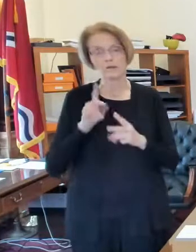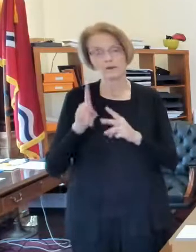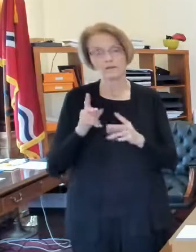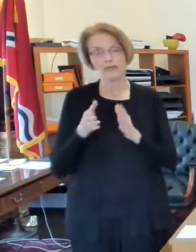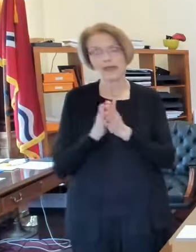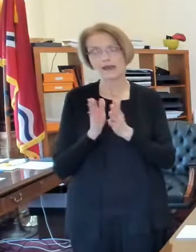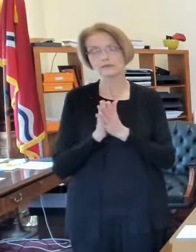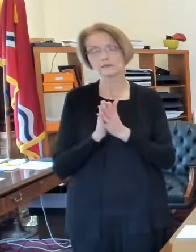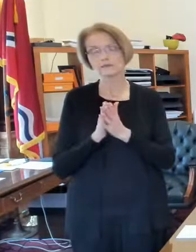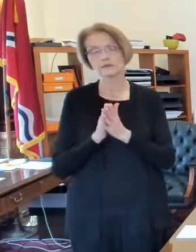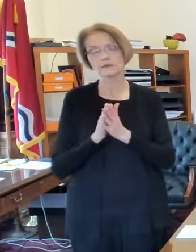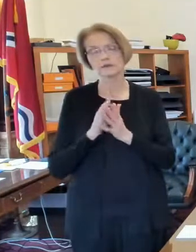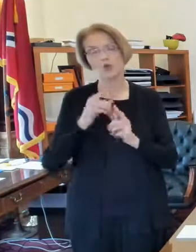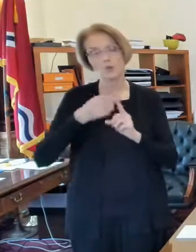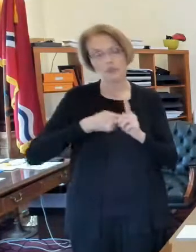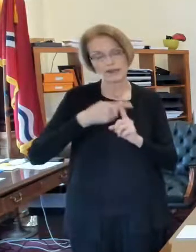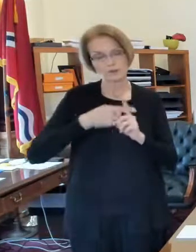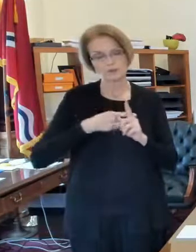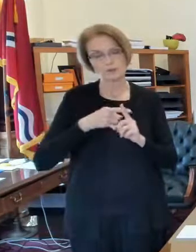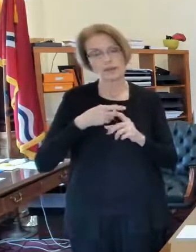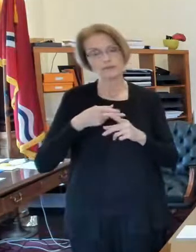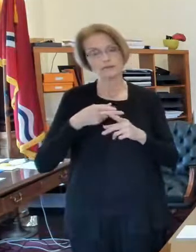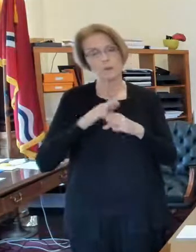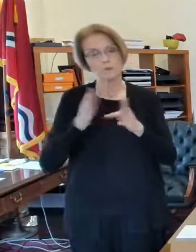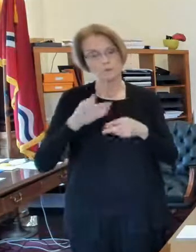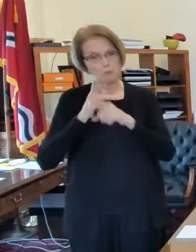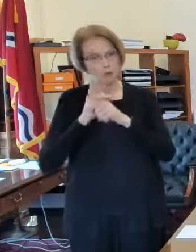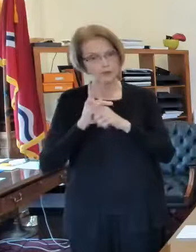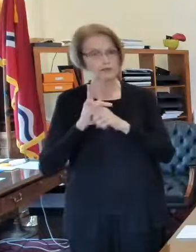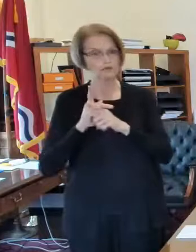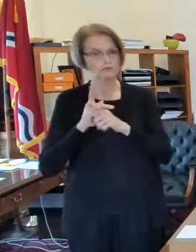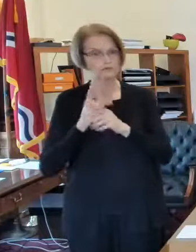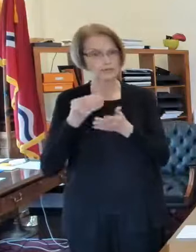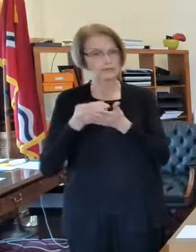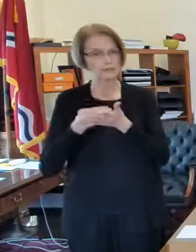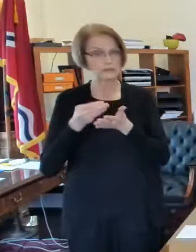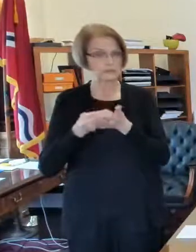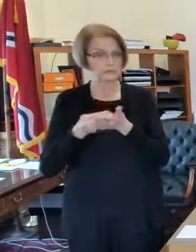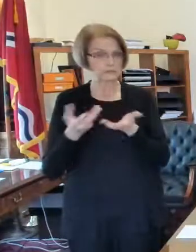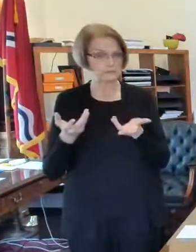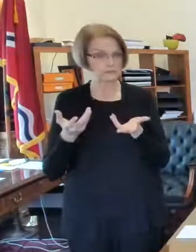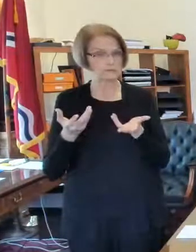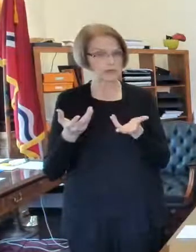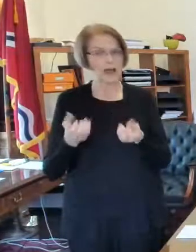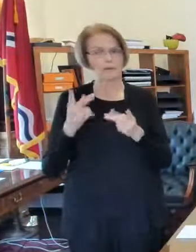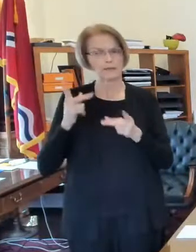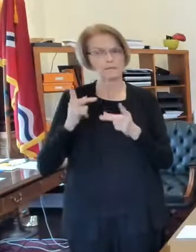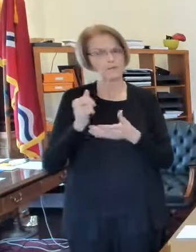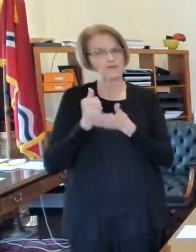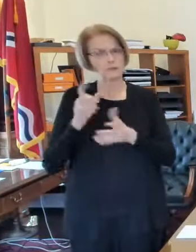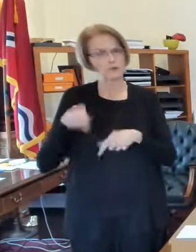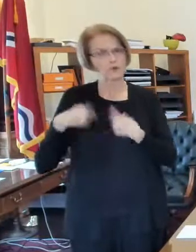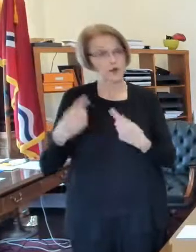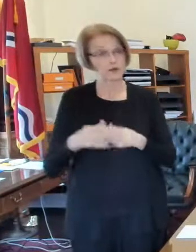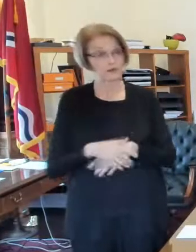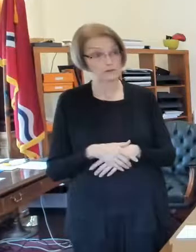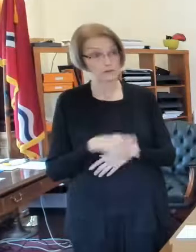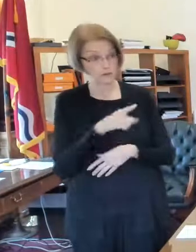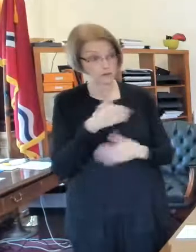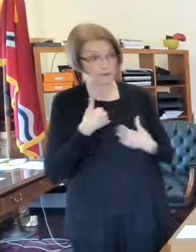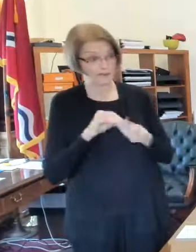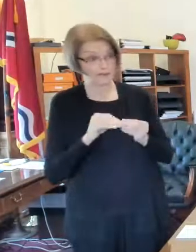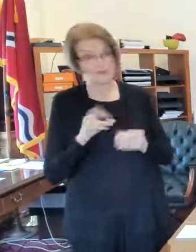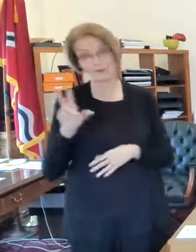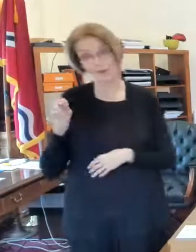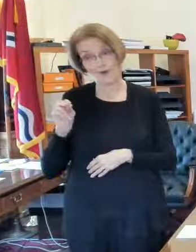rental mortgage assistance and how that's going and how many people we've been able to help so far do you have that uh no i don't okay